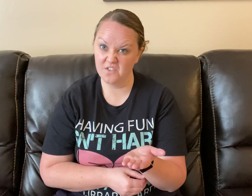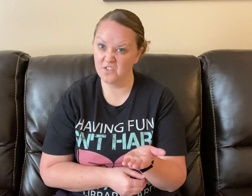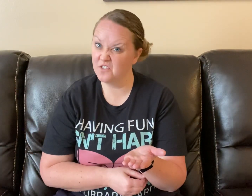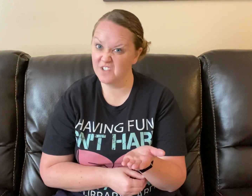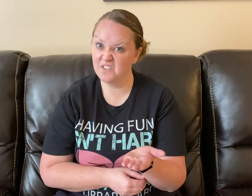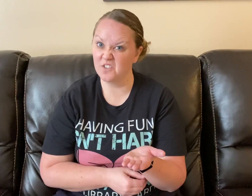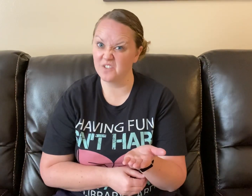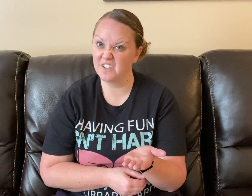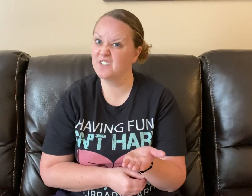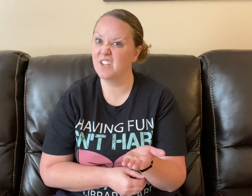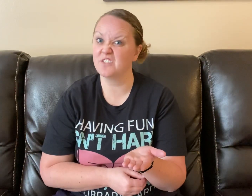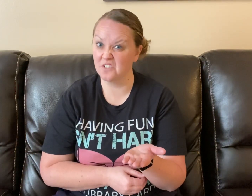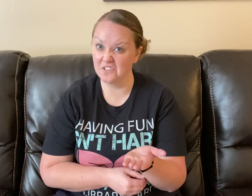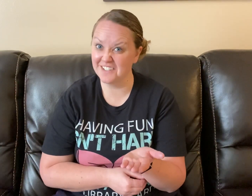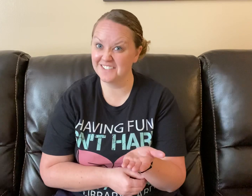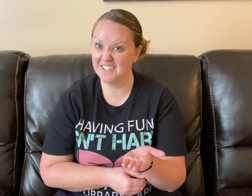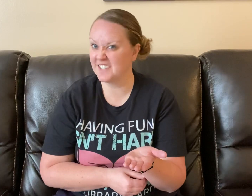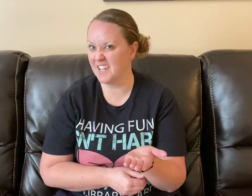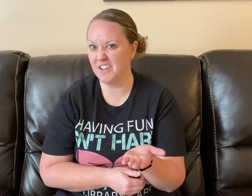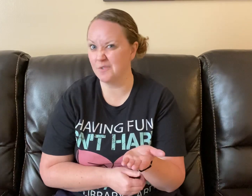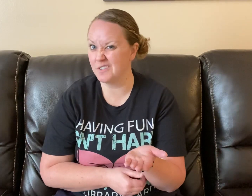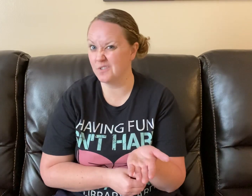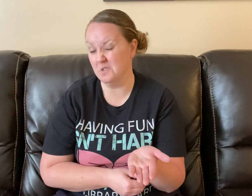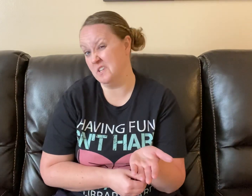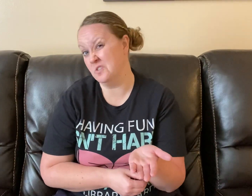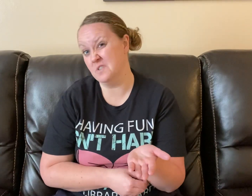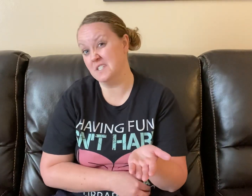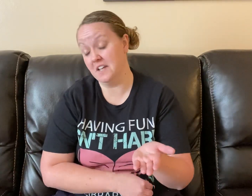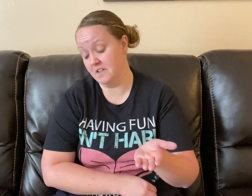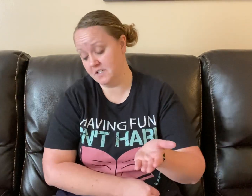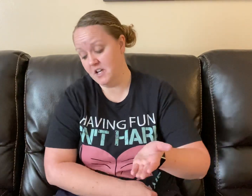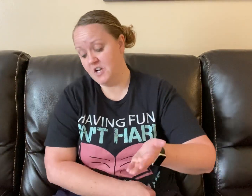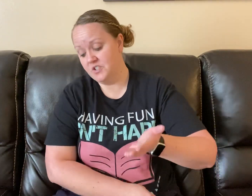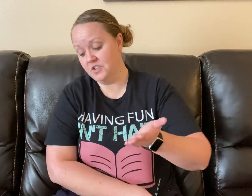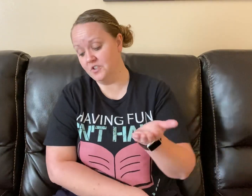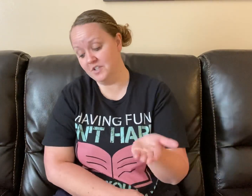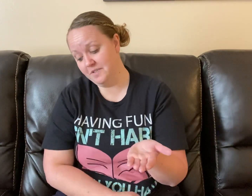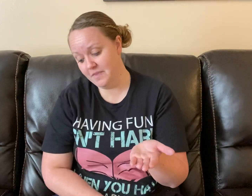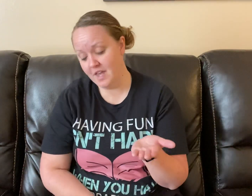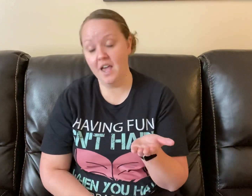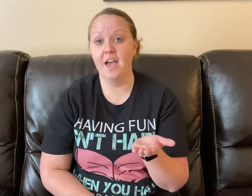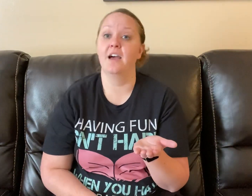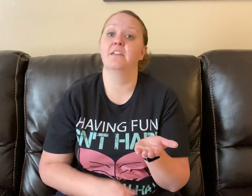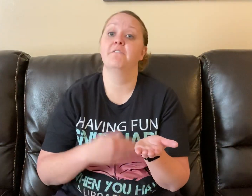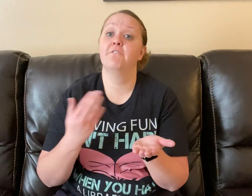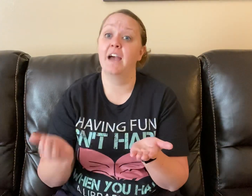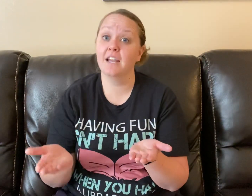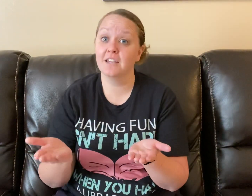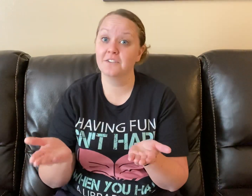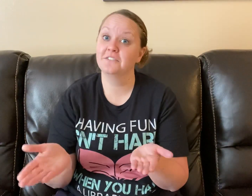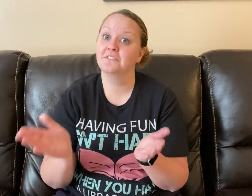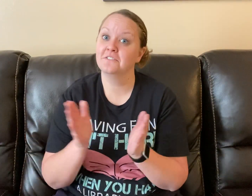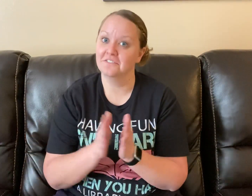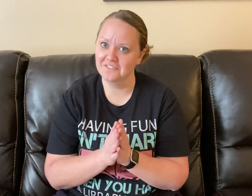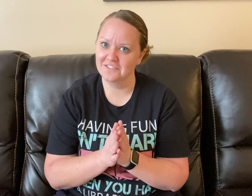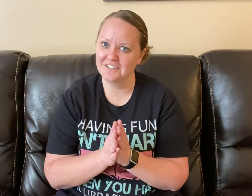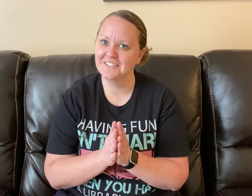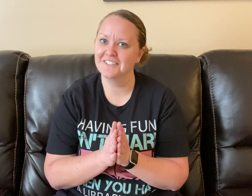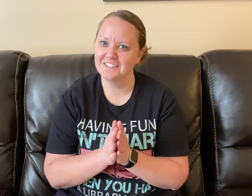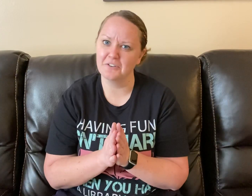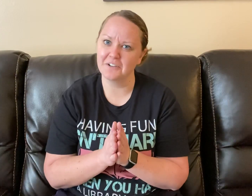Turi. Turi. Turi. Turi. Let's say turi. That's kind of how we do it with our Utah dialect. Turi. Add fac. There we